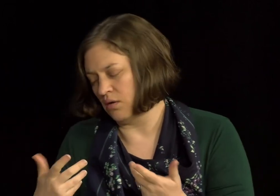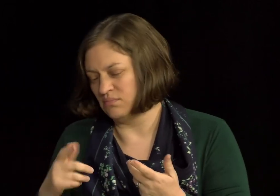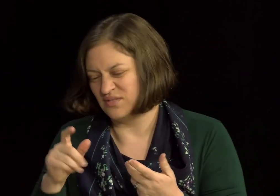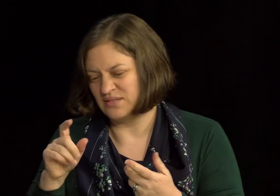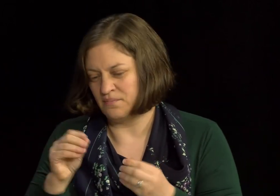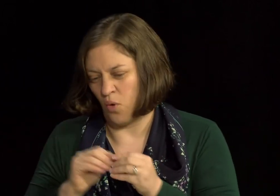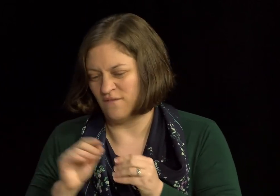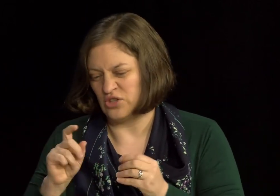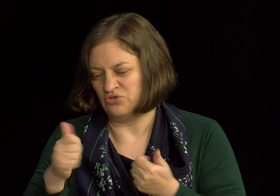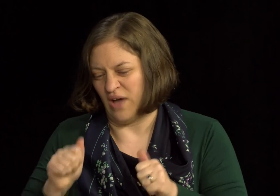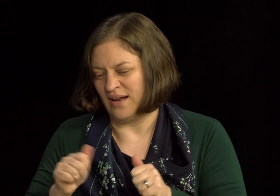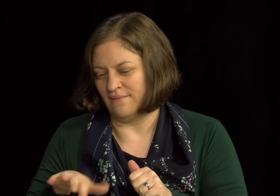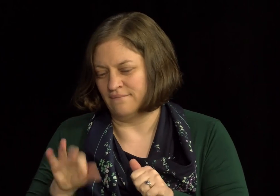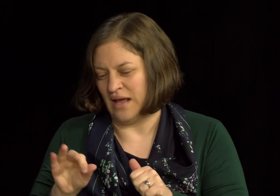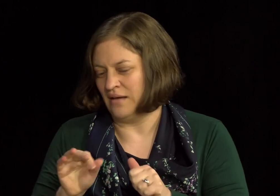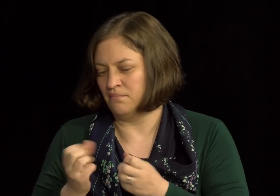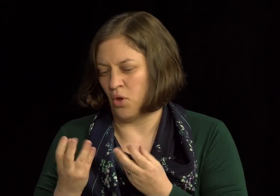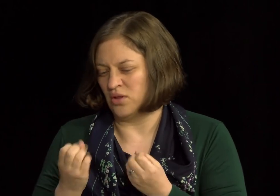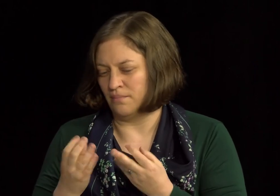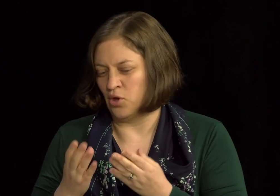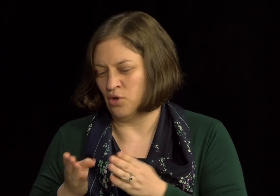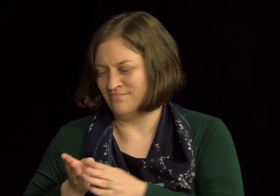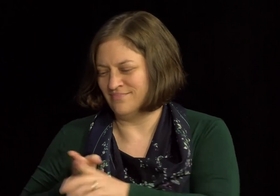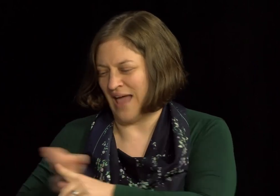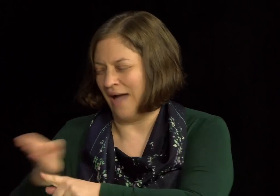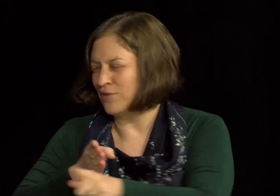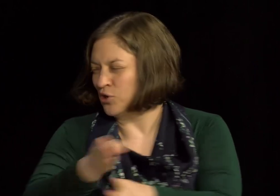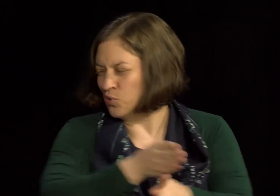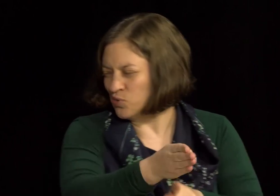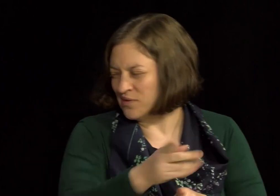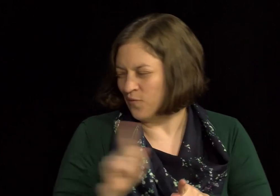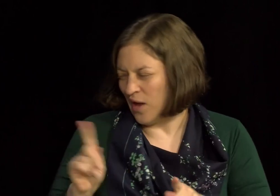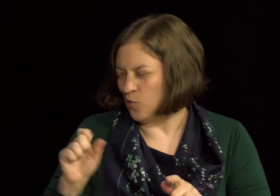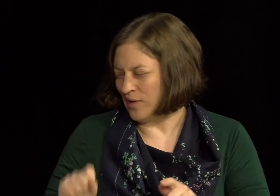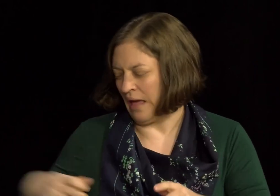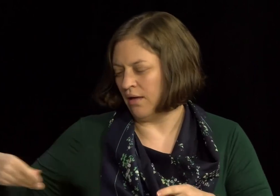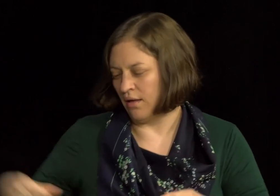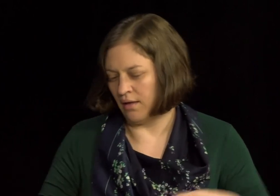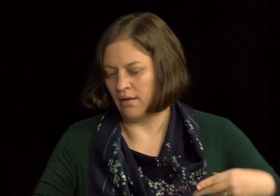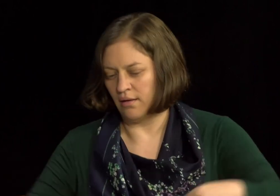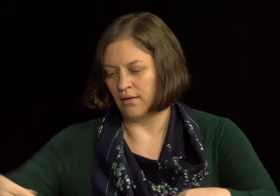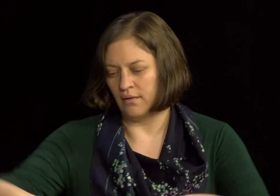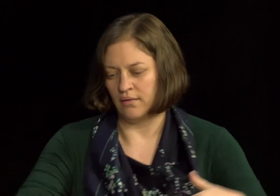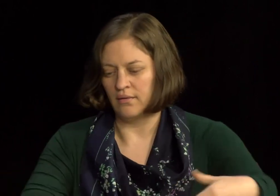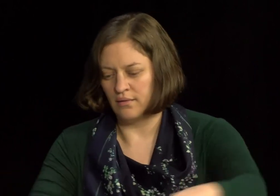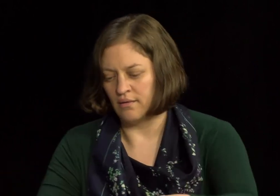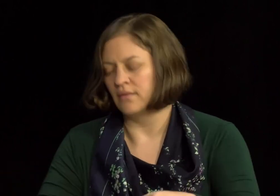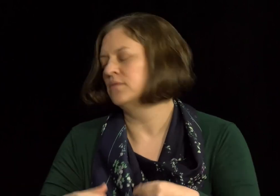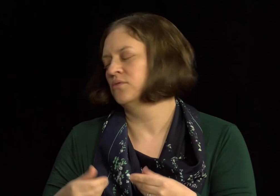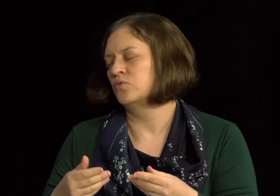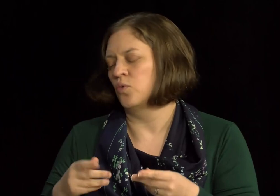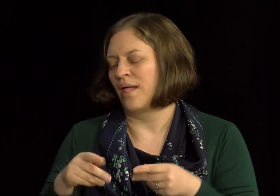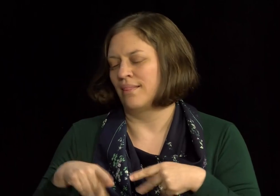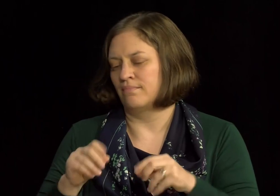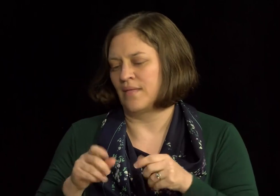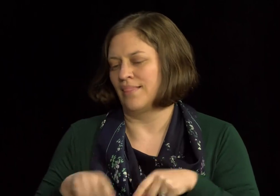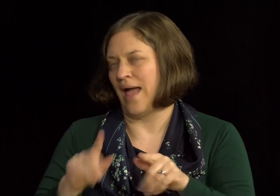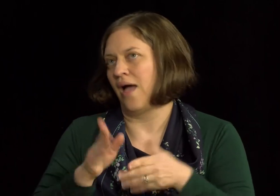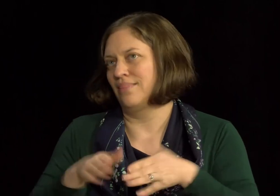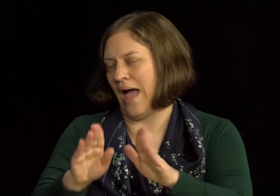cost. So, it might be a shared cost with the college. So, we look into sort of some creative avenues that might be possible to bring together different